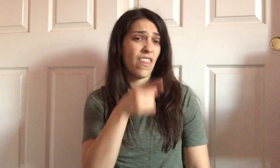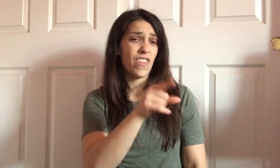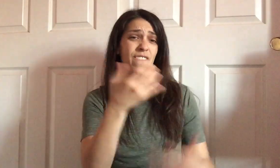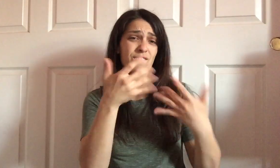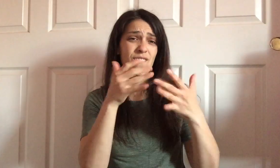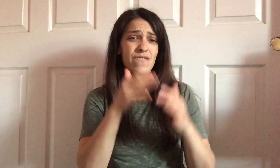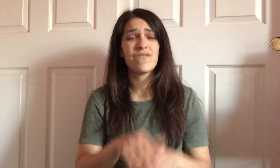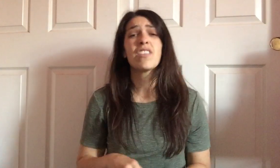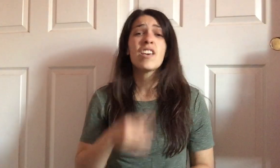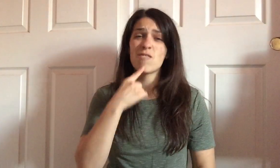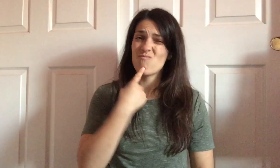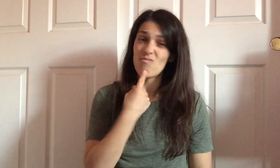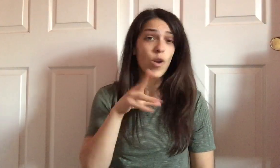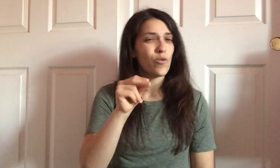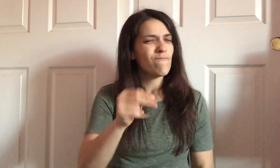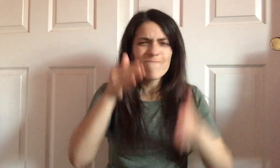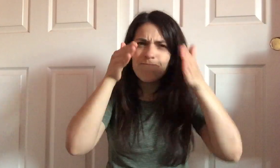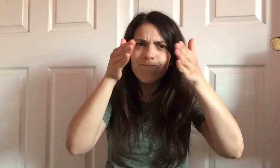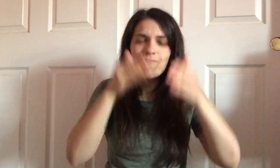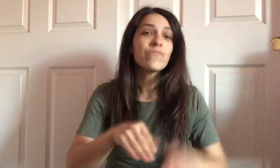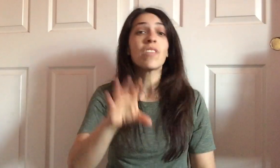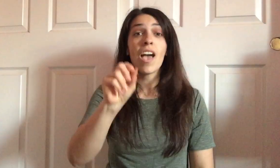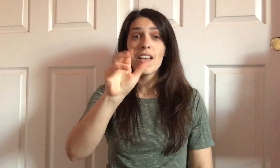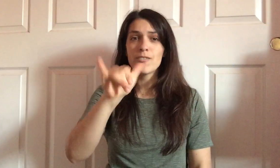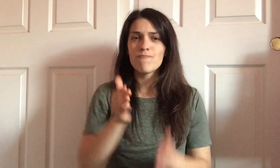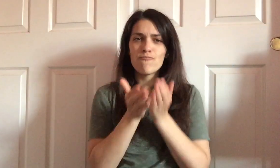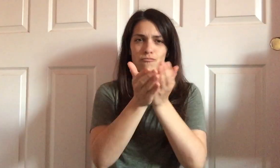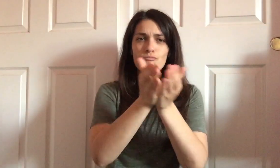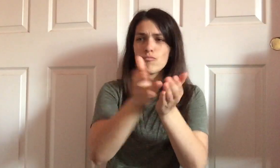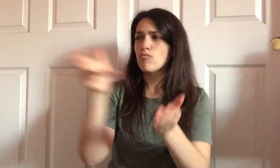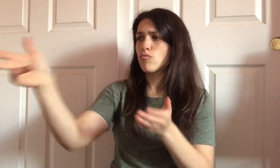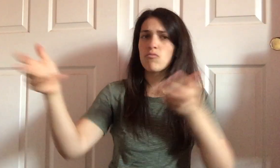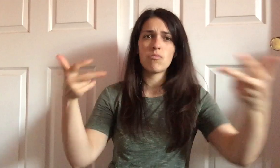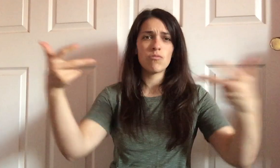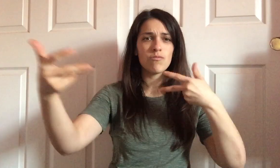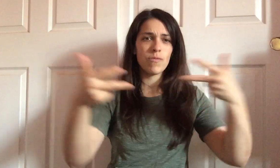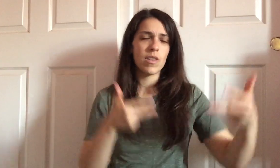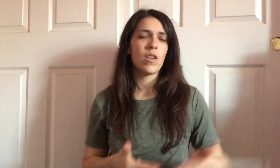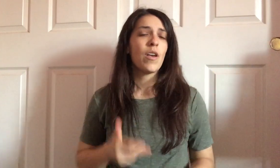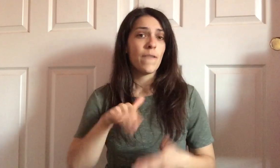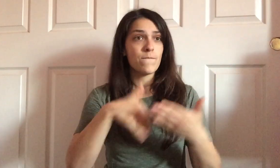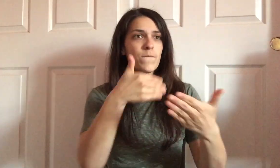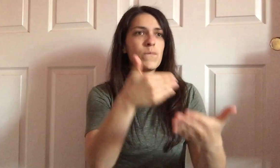Puck the hair and turn it down the rocky road, and all the way